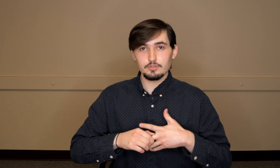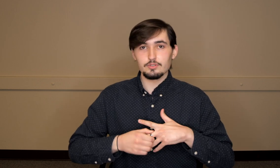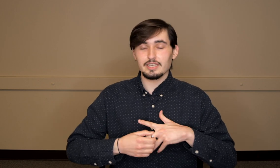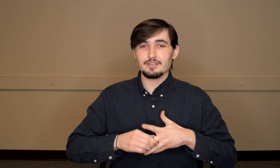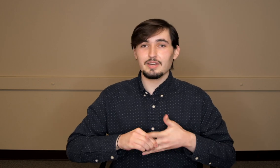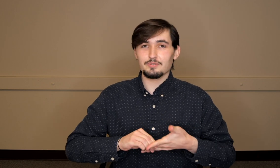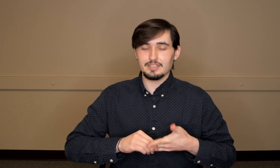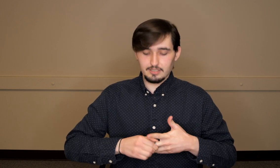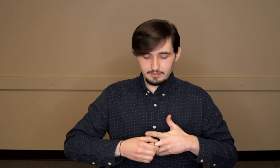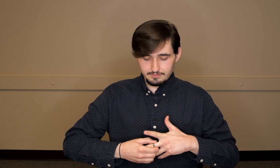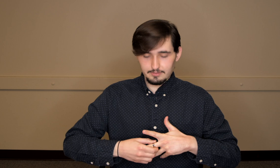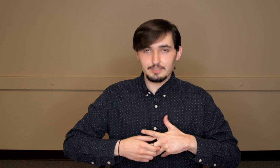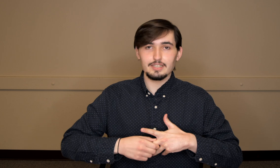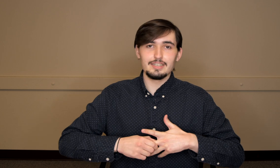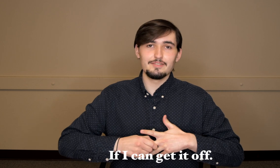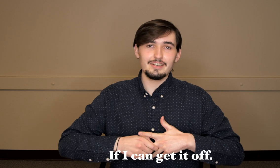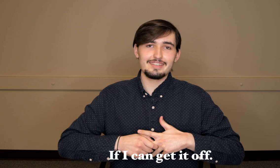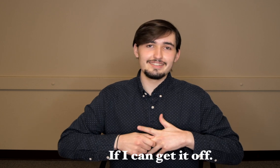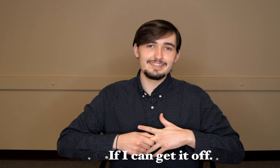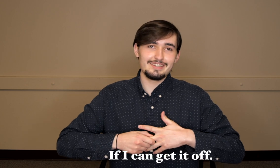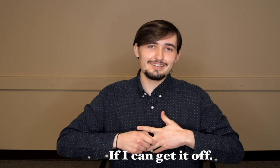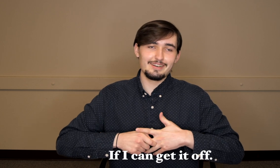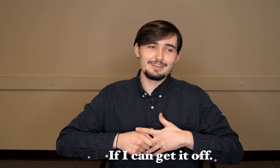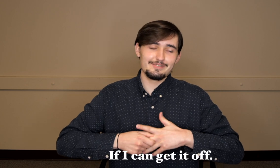going to take my ring off if I can get it off.